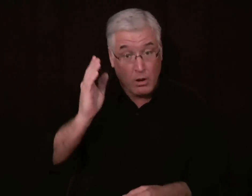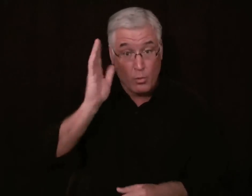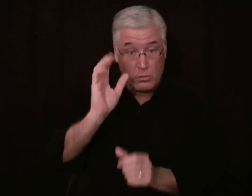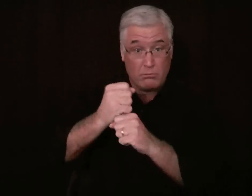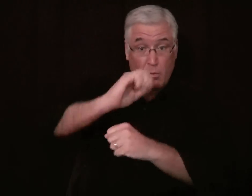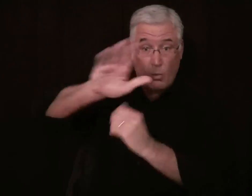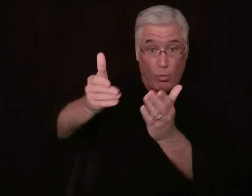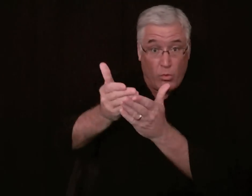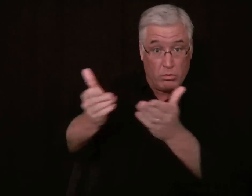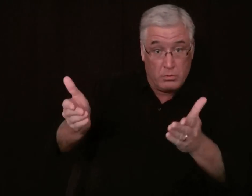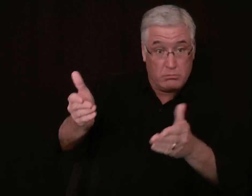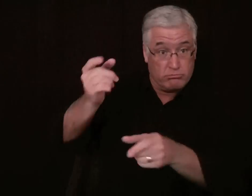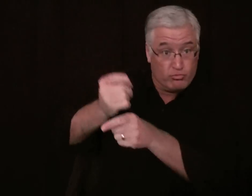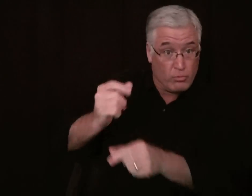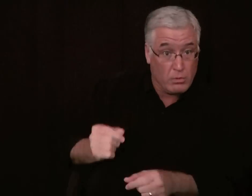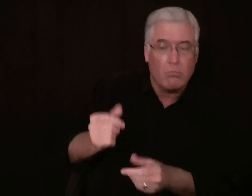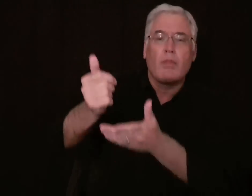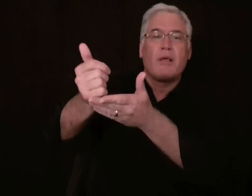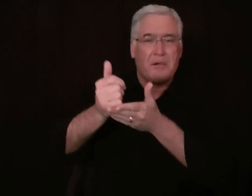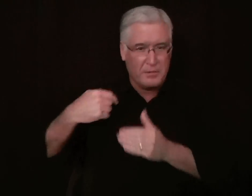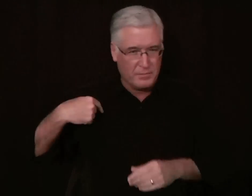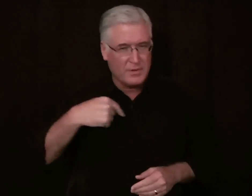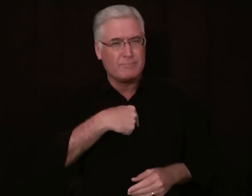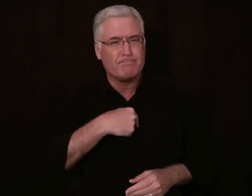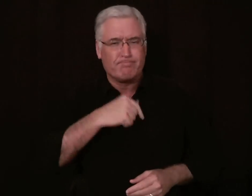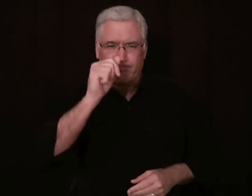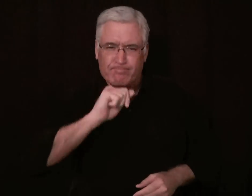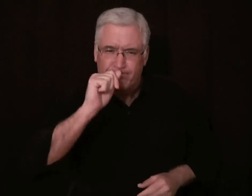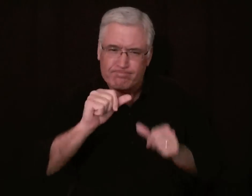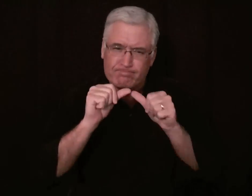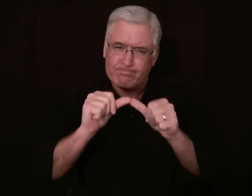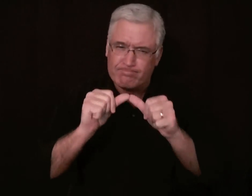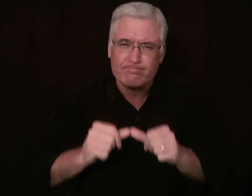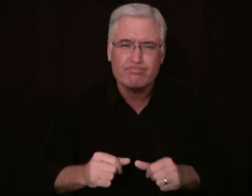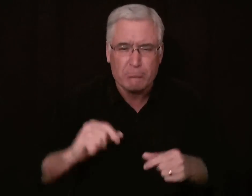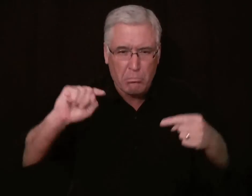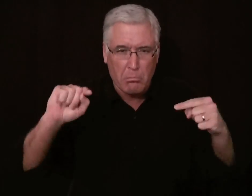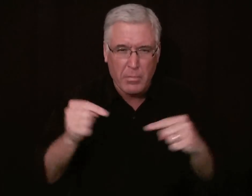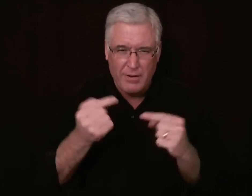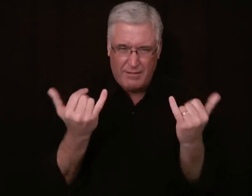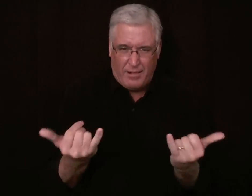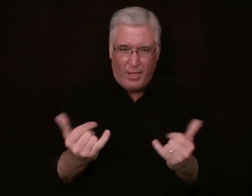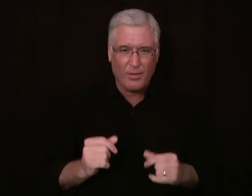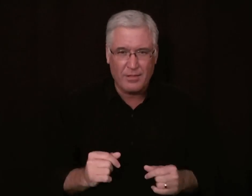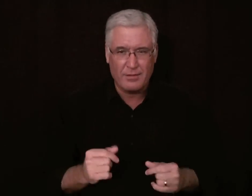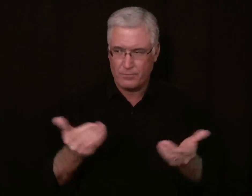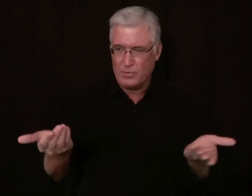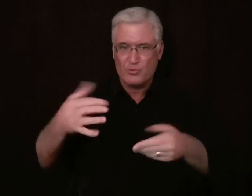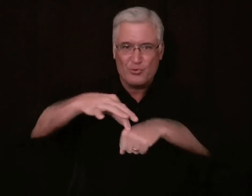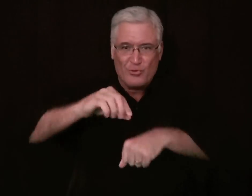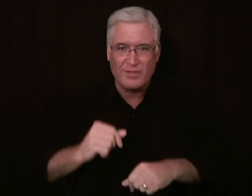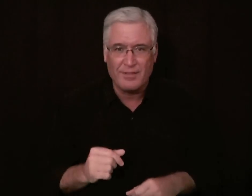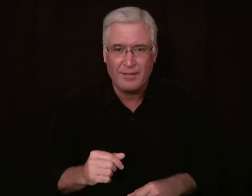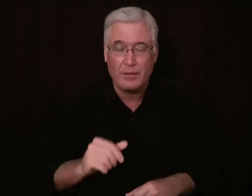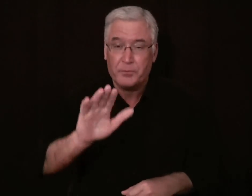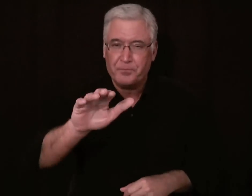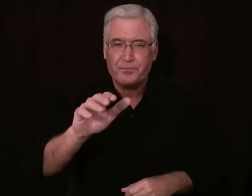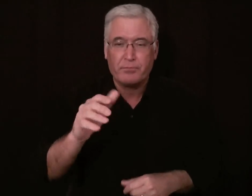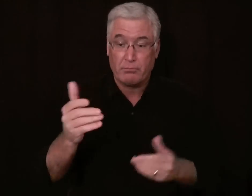we know that God is making all things right. And he is helping us right now to patiently endure pain as we are here on